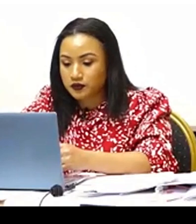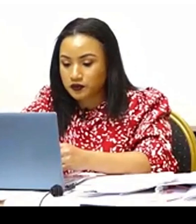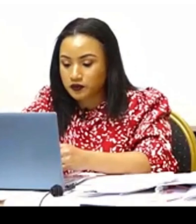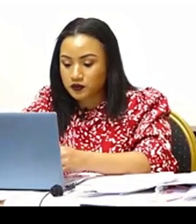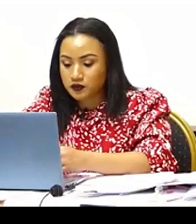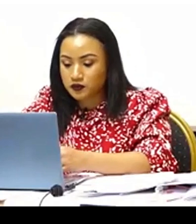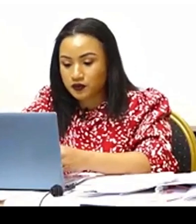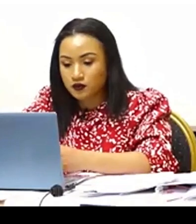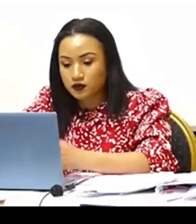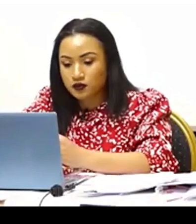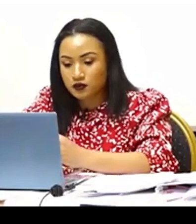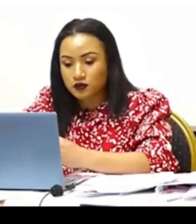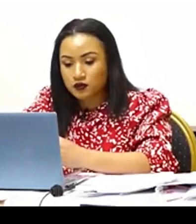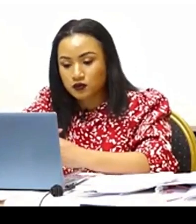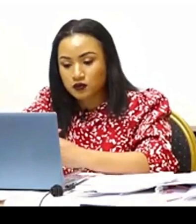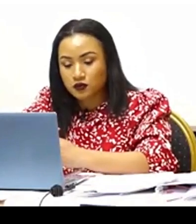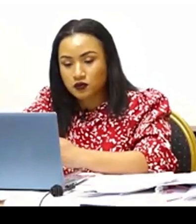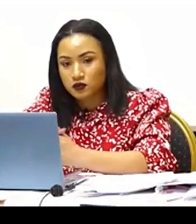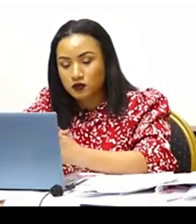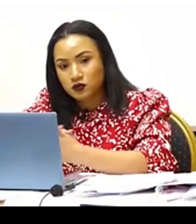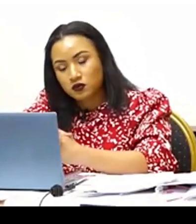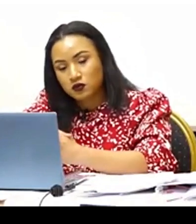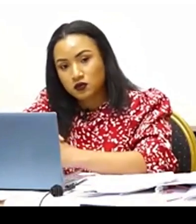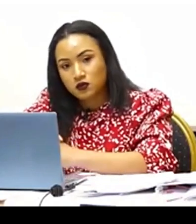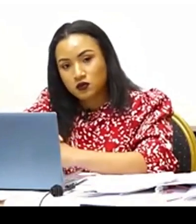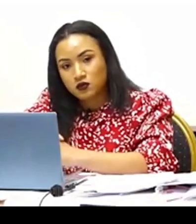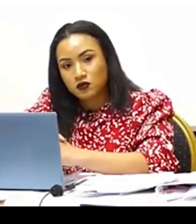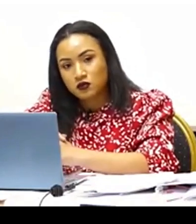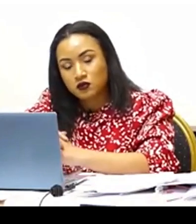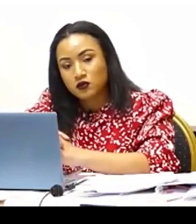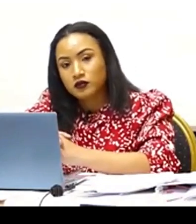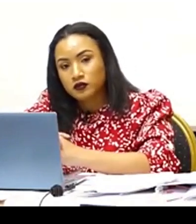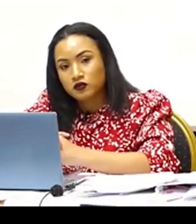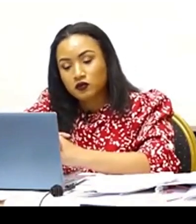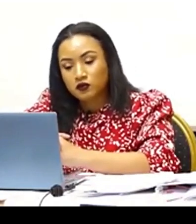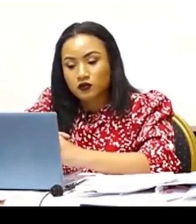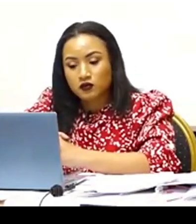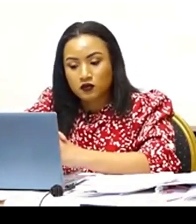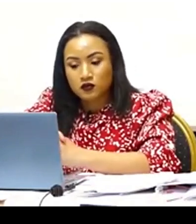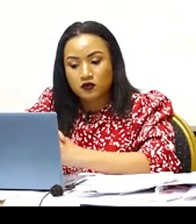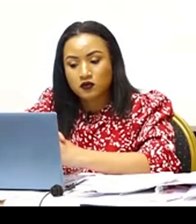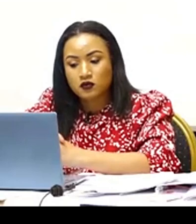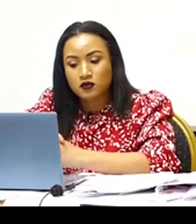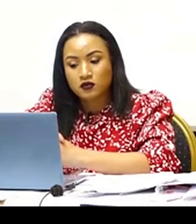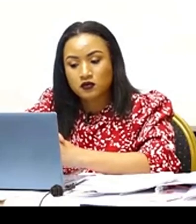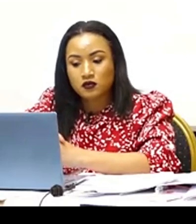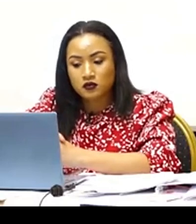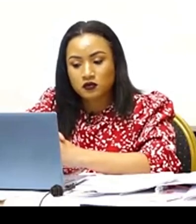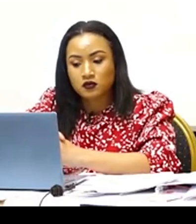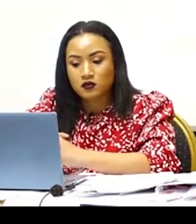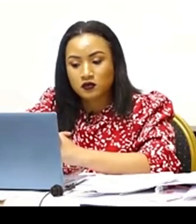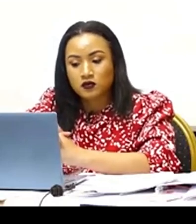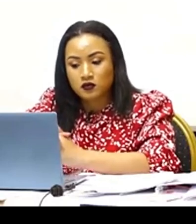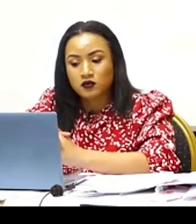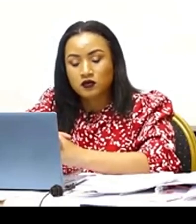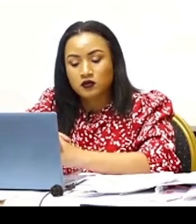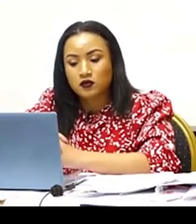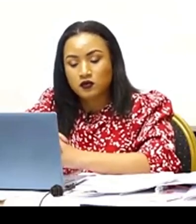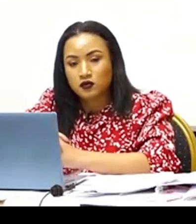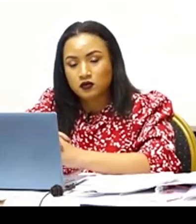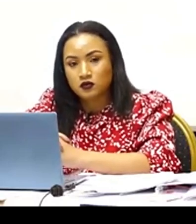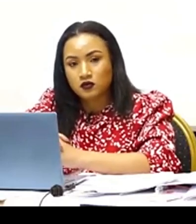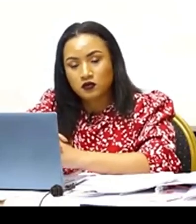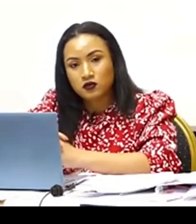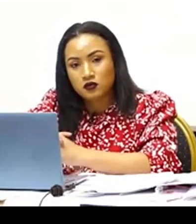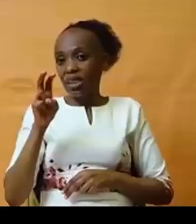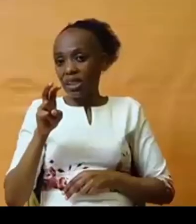I think this space has really been narrow. And from where we sit, we haven't seen